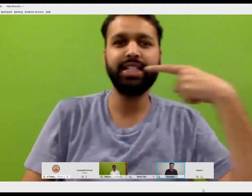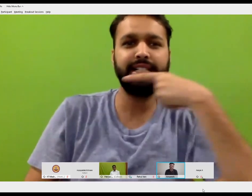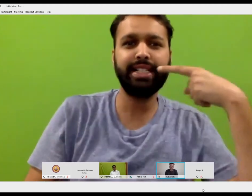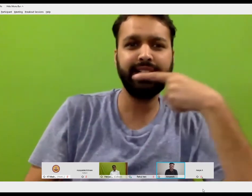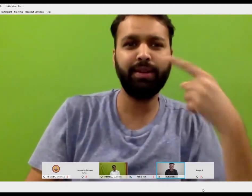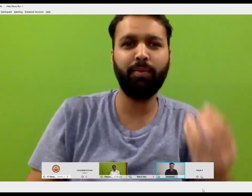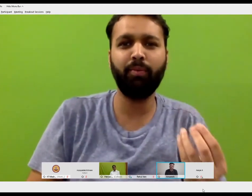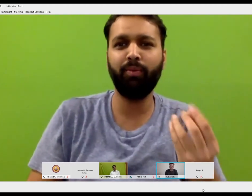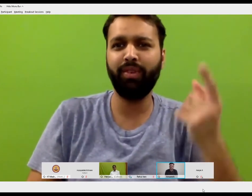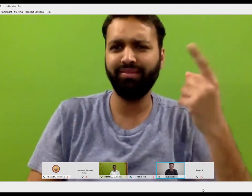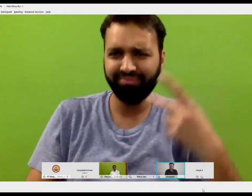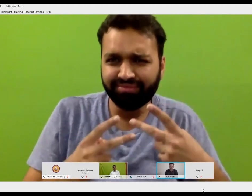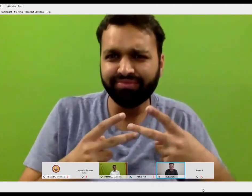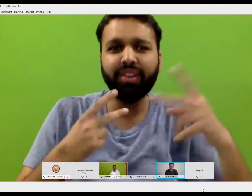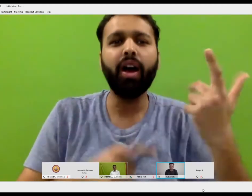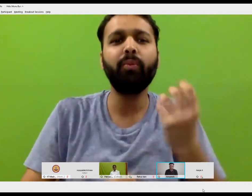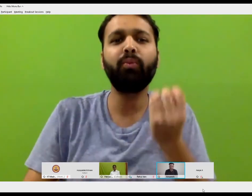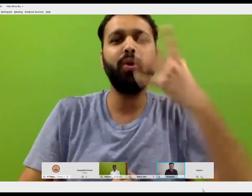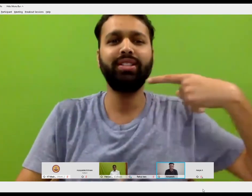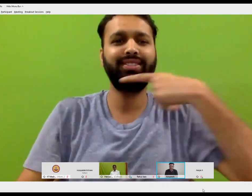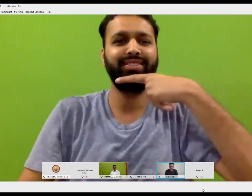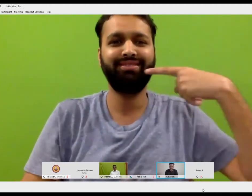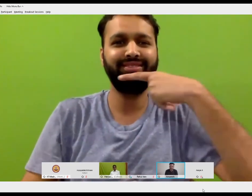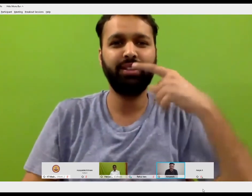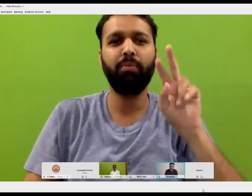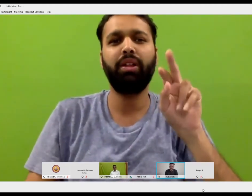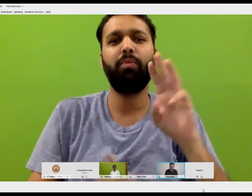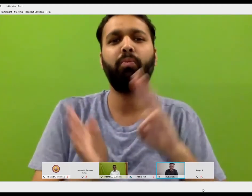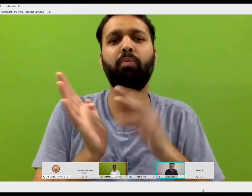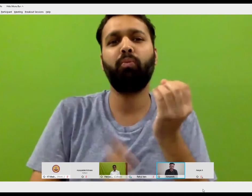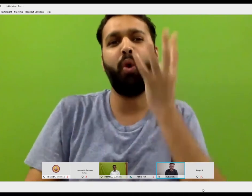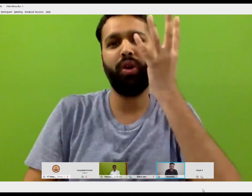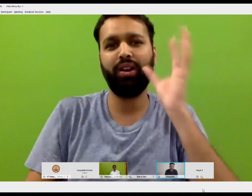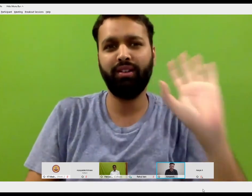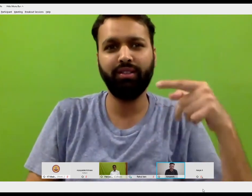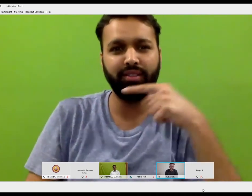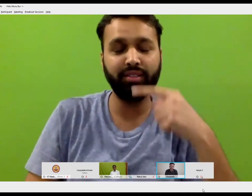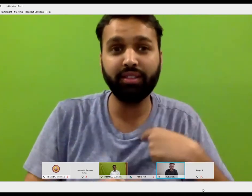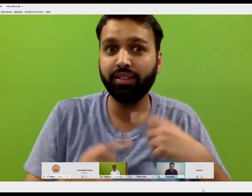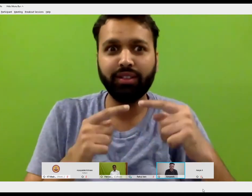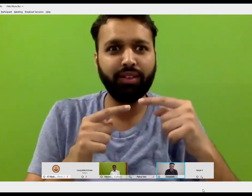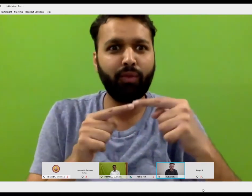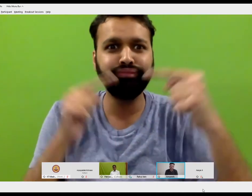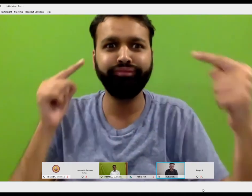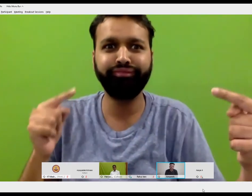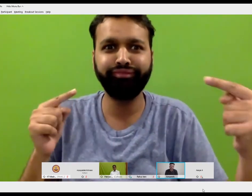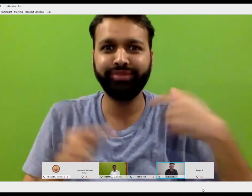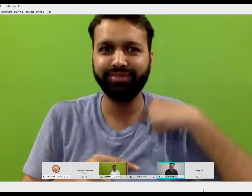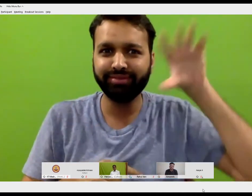And there they used to show this particular sign for morning, like, you know, like brushing the teeth. So